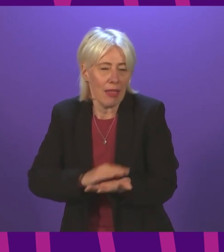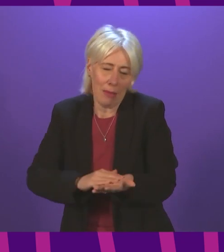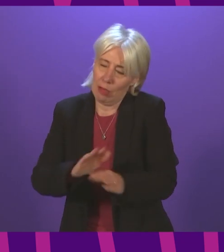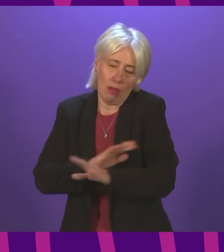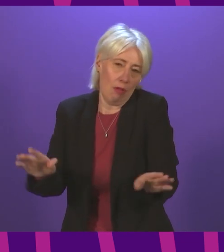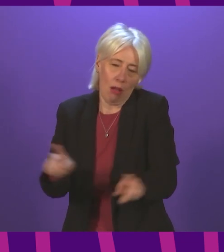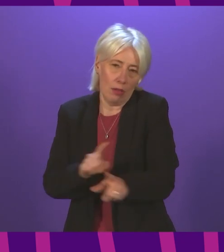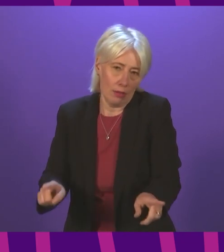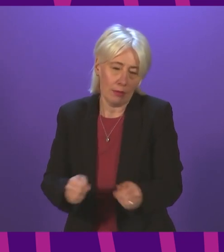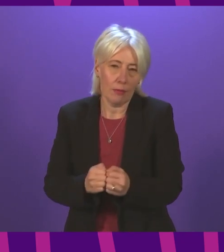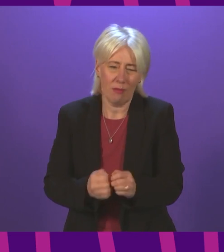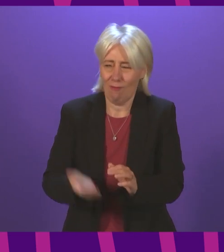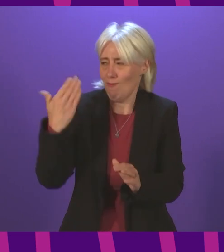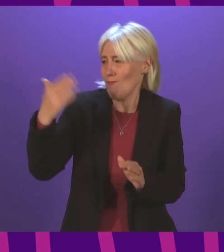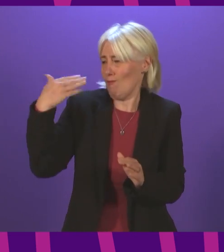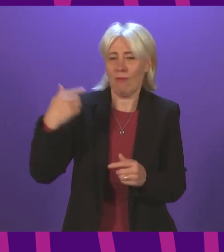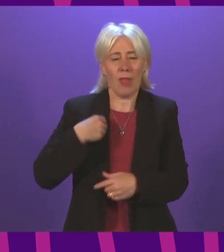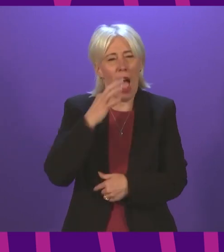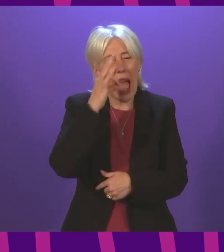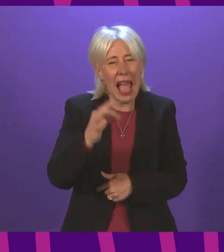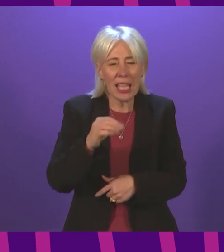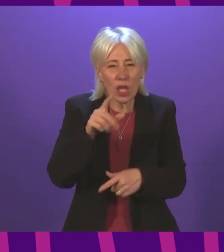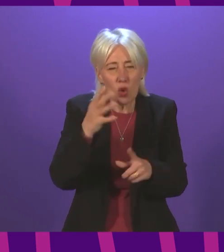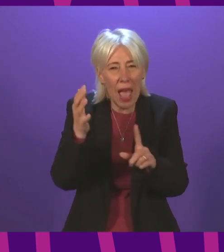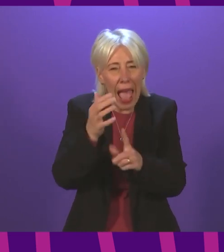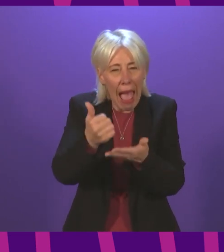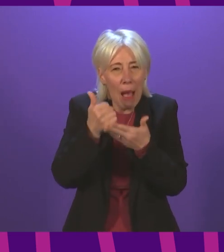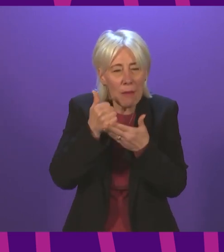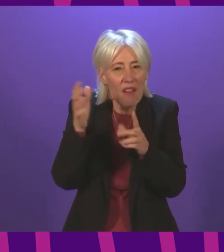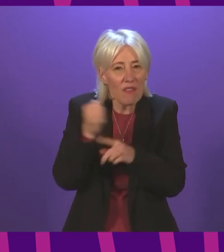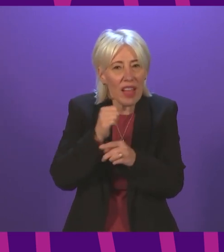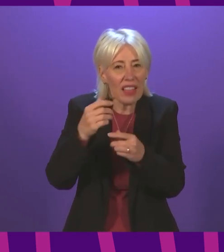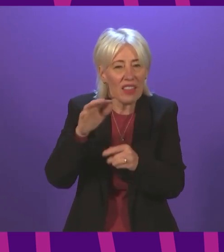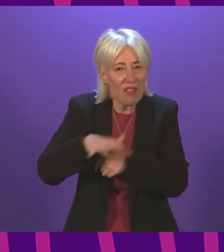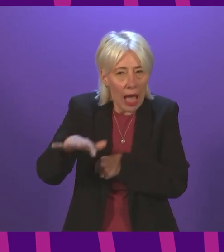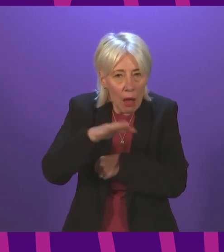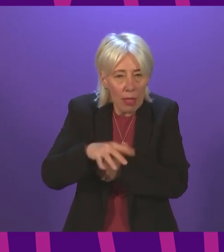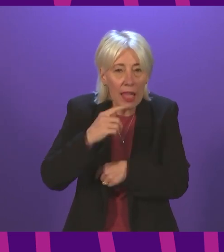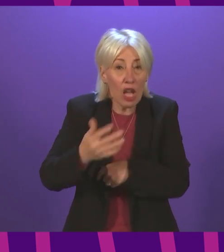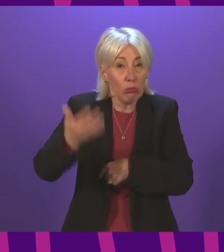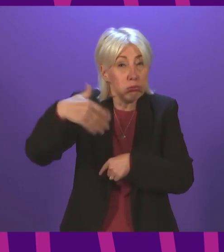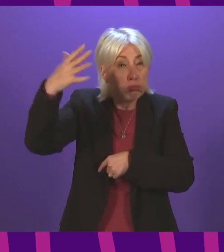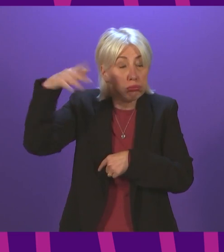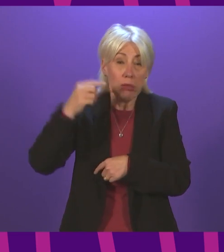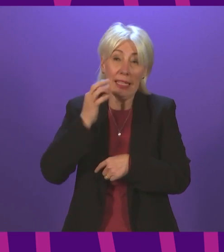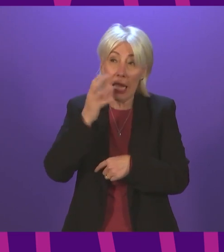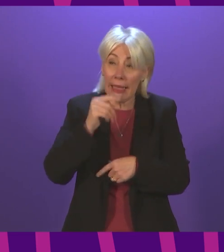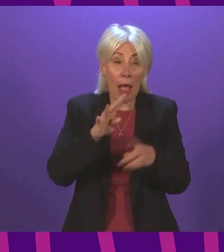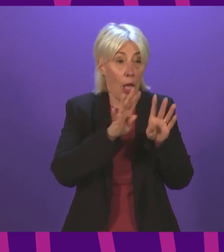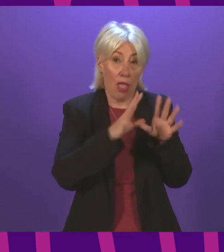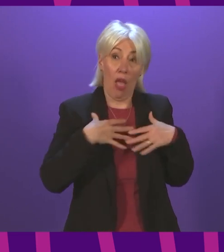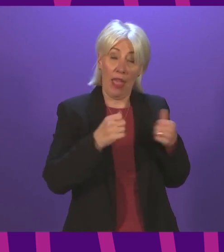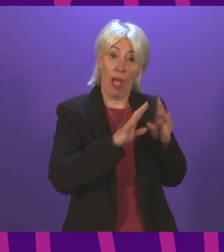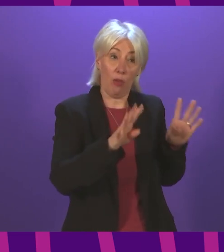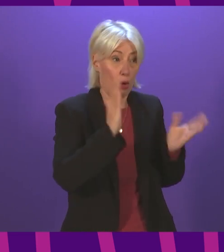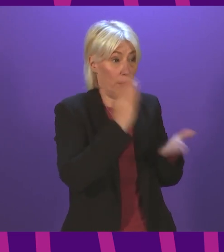Now, months ago, I asked the First Minister to help find the family. And years ago, I asked her to hold the health board to account. And every time